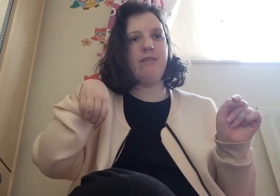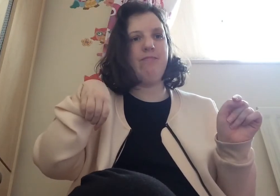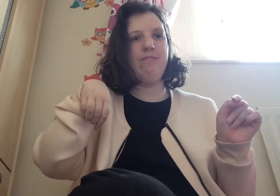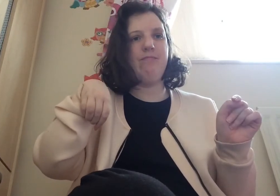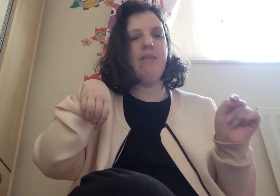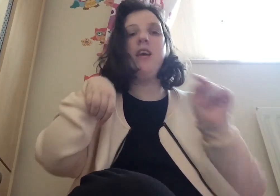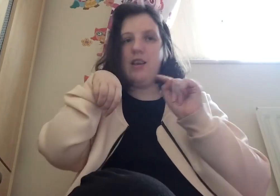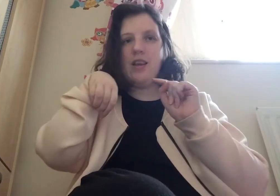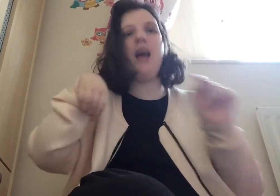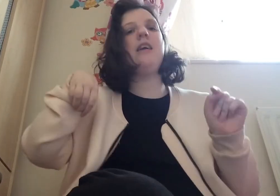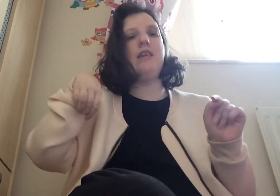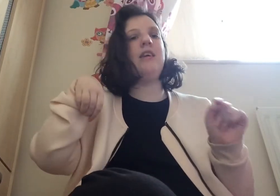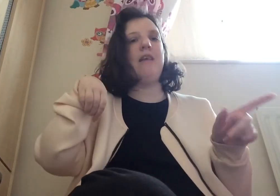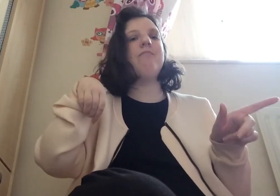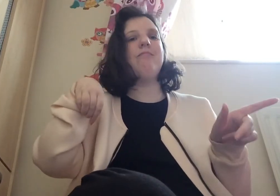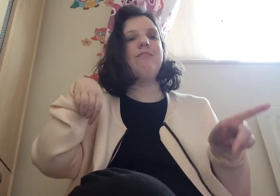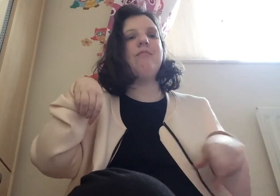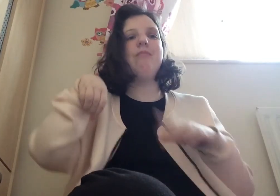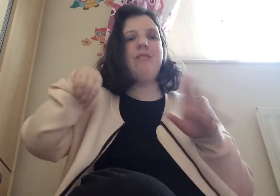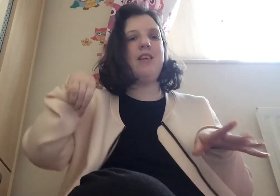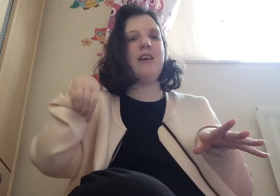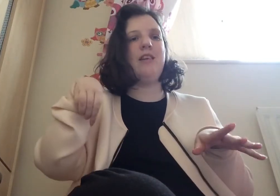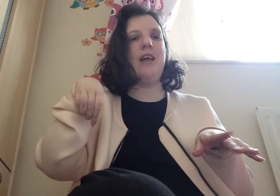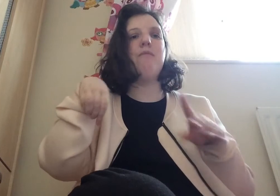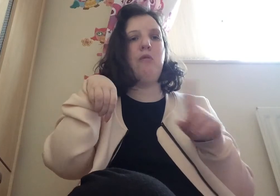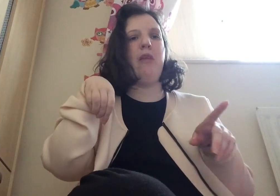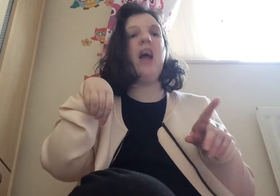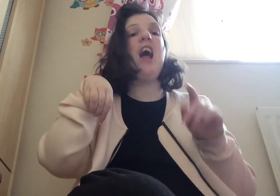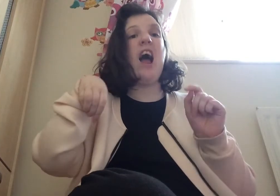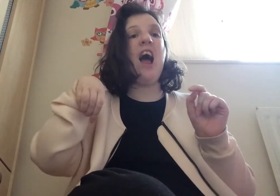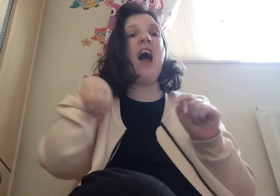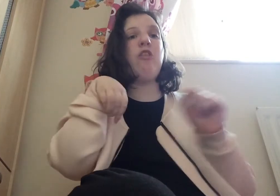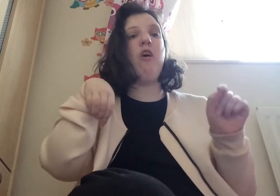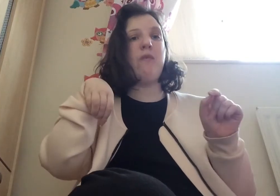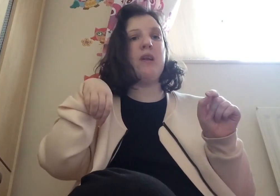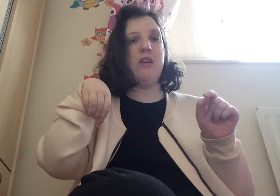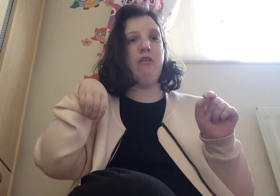okay yeah exactly brother i thought it was bad enough